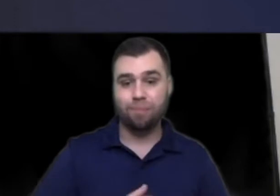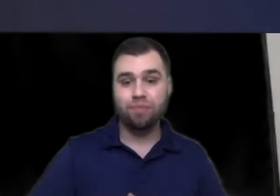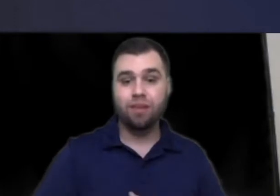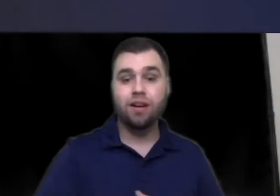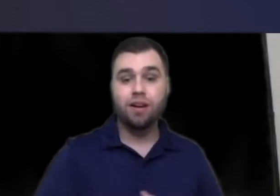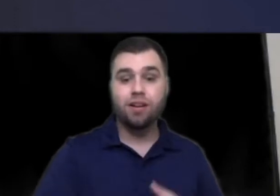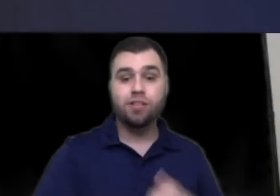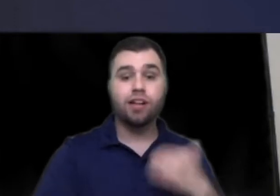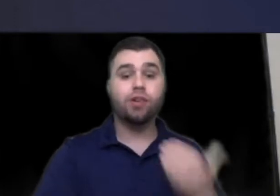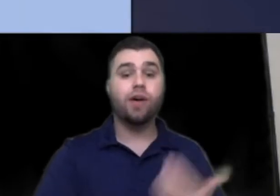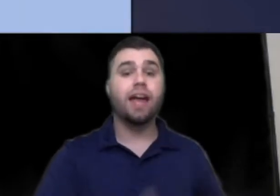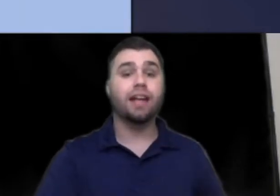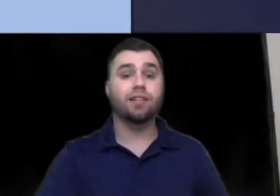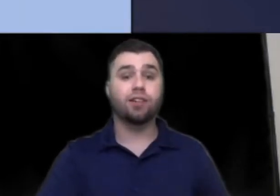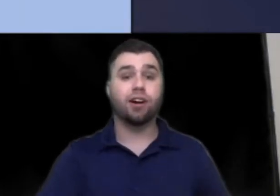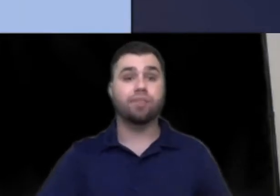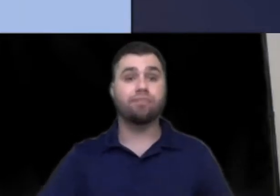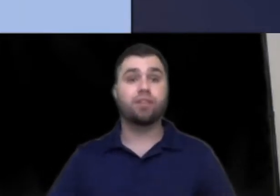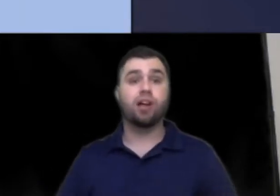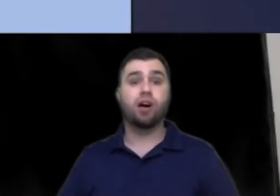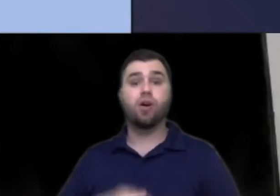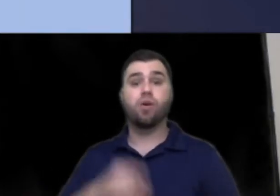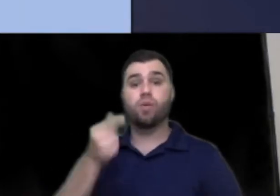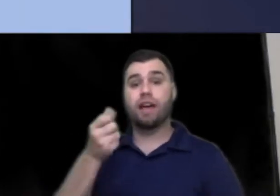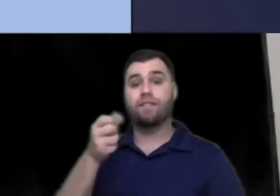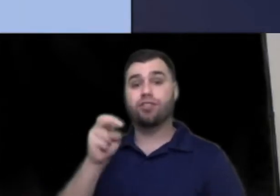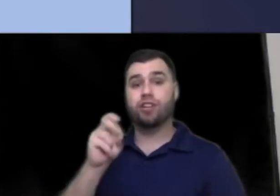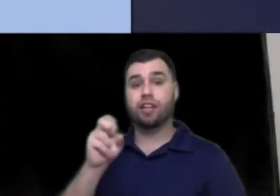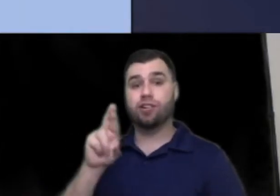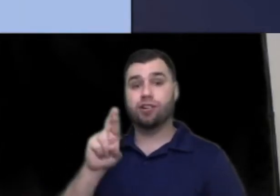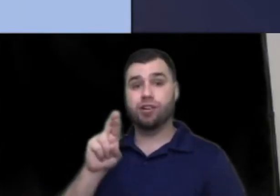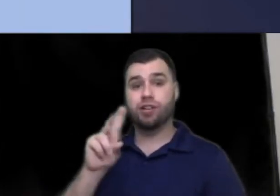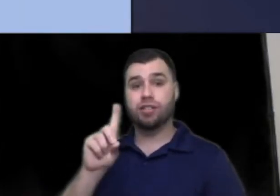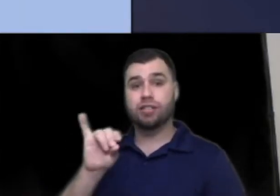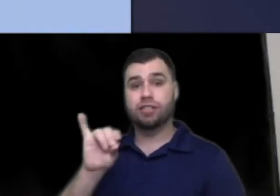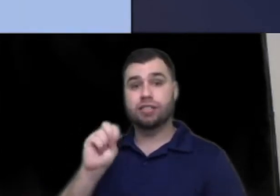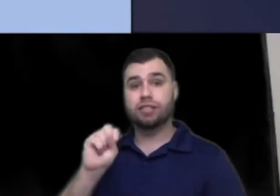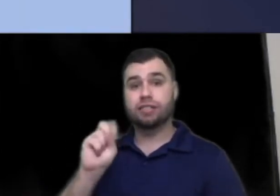well so let's go ahead and get started so we have gender